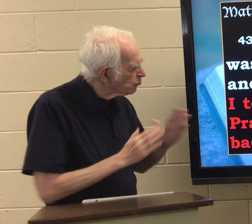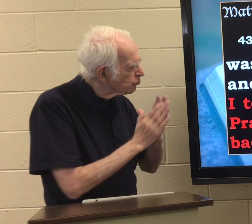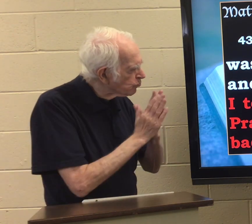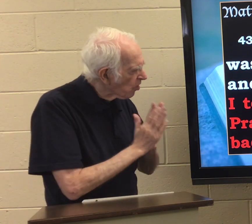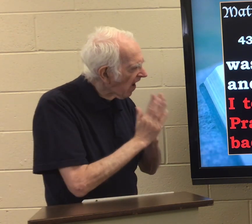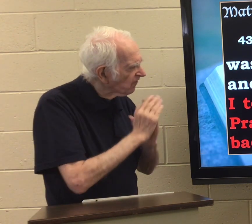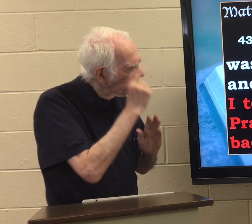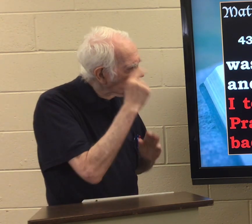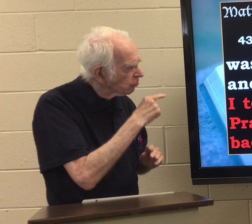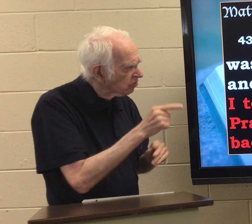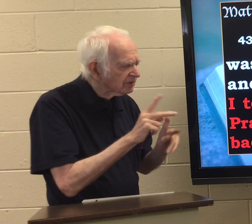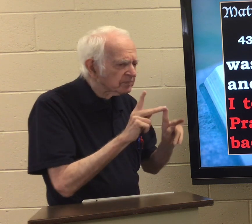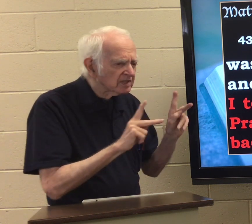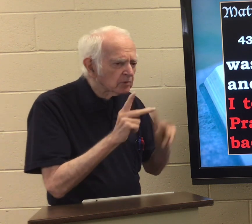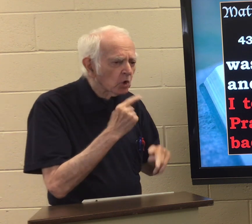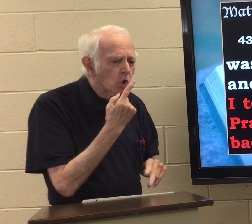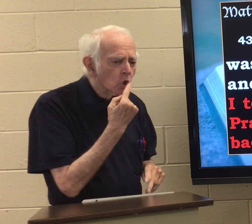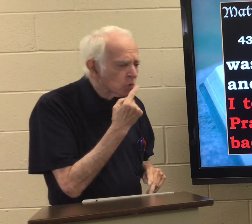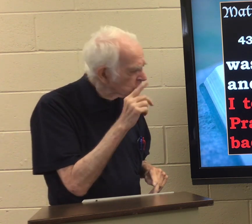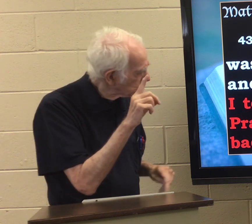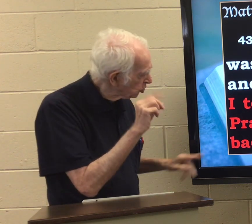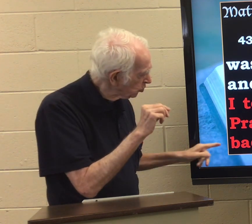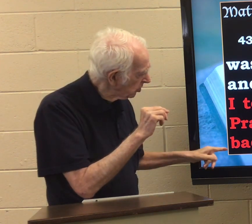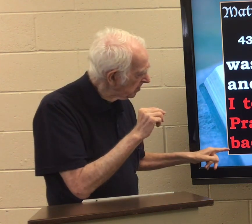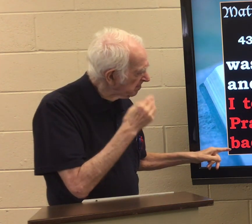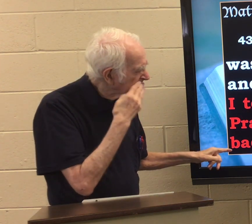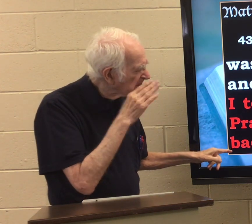Pray for those people who do bad things to you.